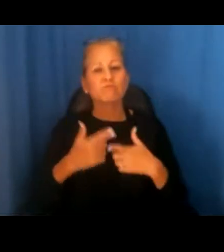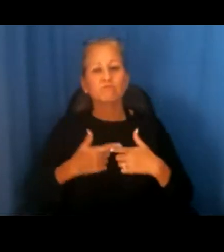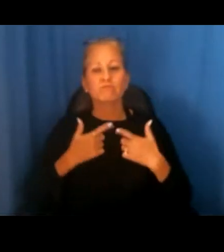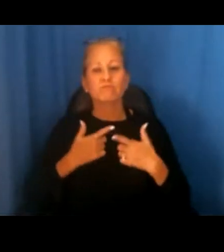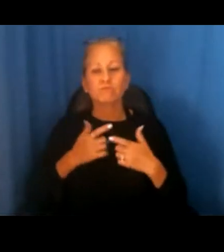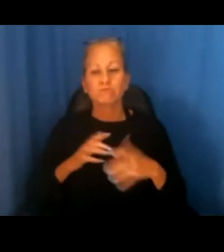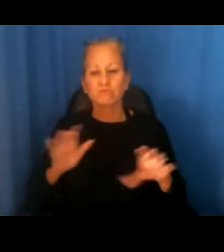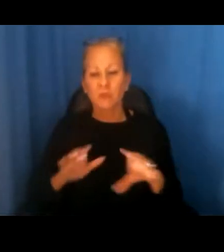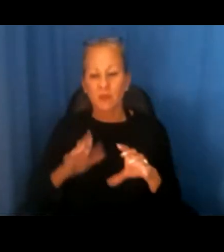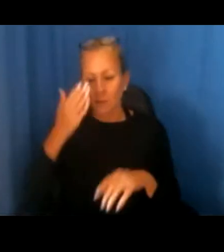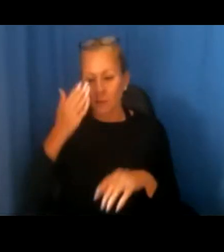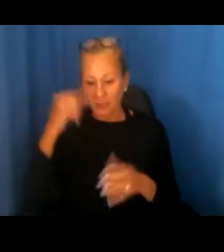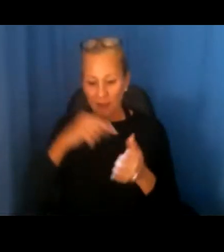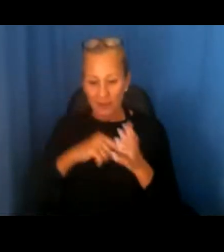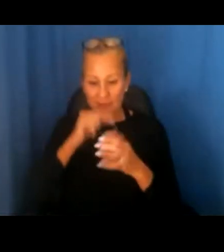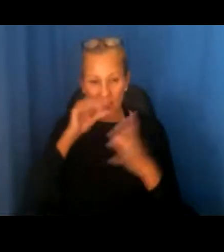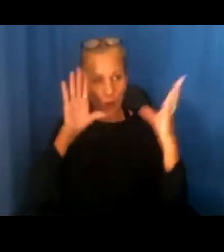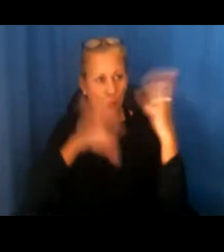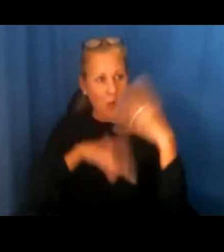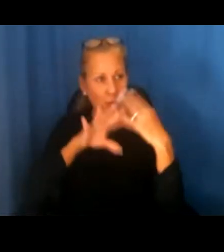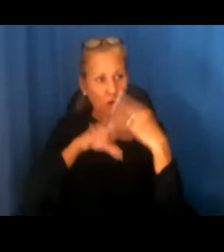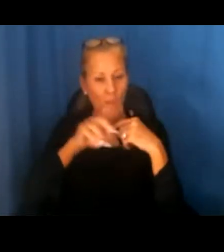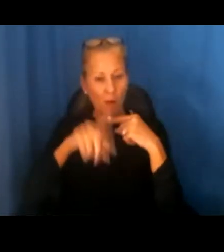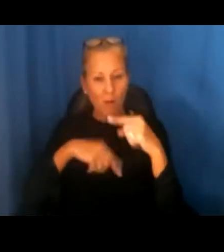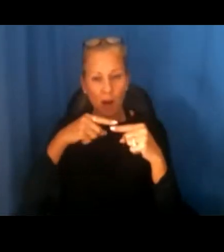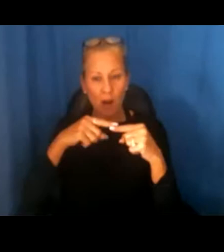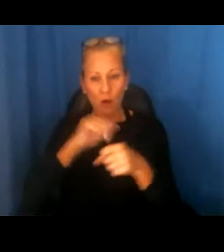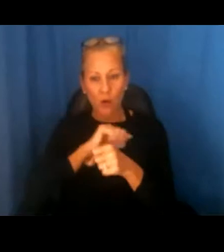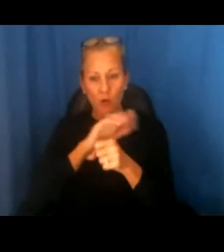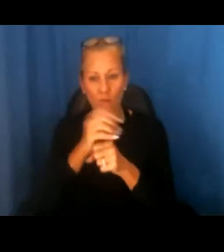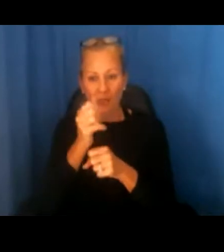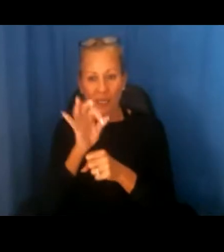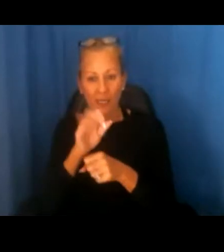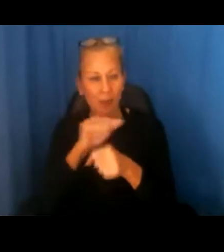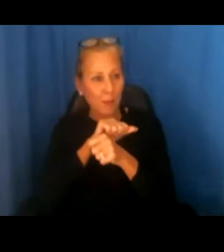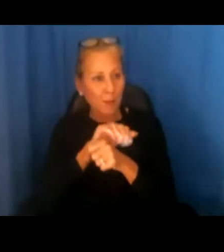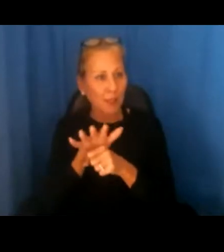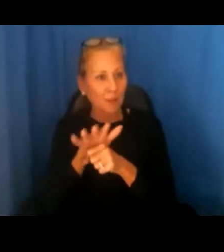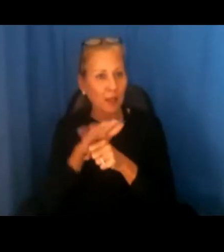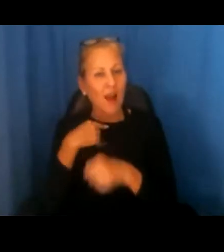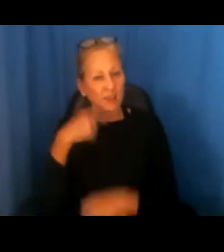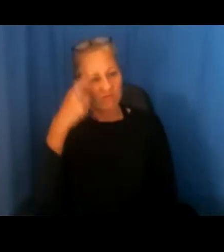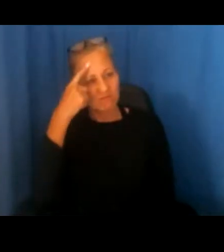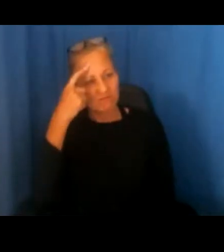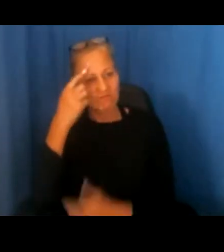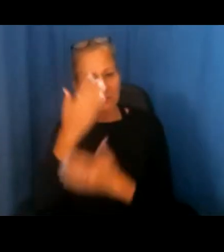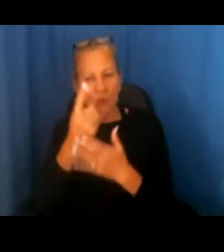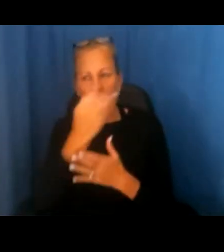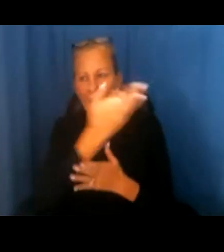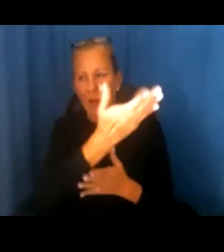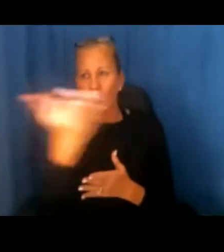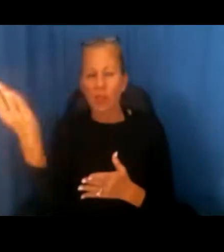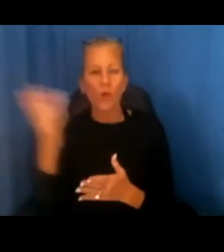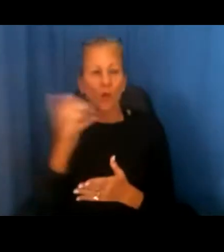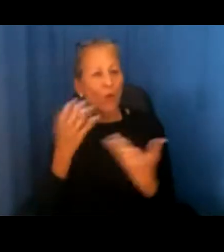since this is a webinar about the COVID-19 pandemic, I suspect there's someone out there who